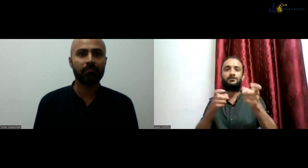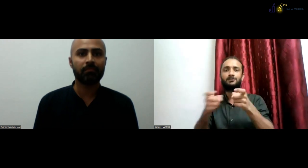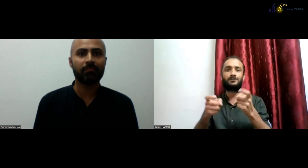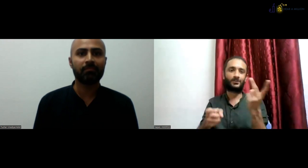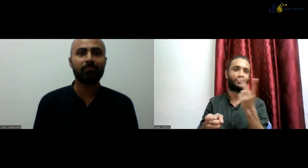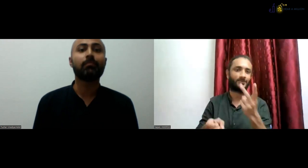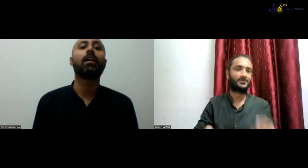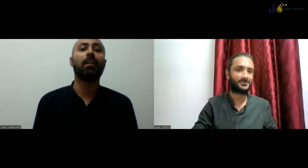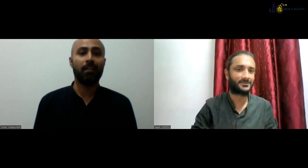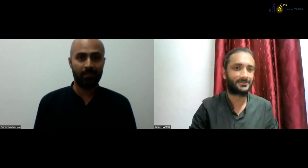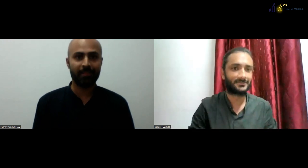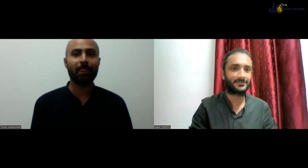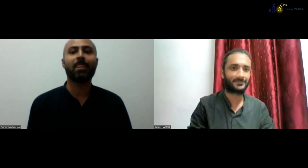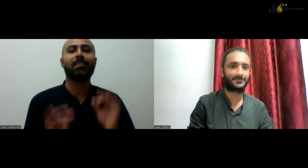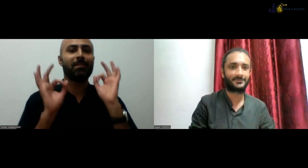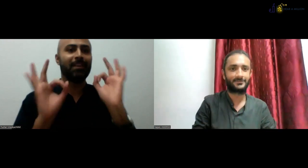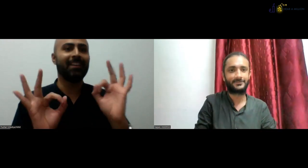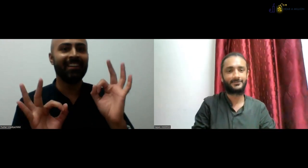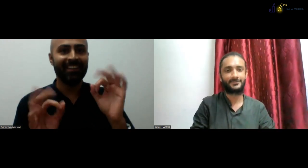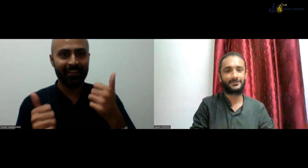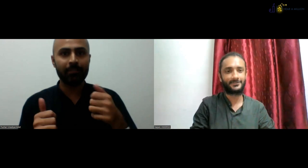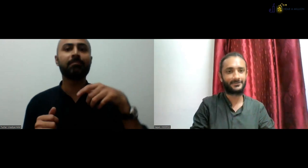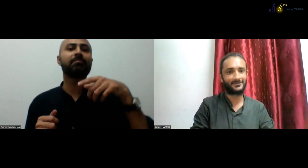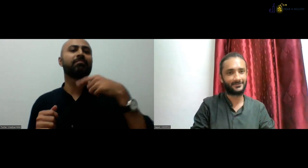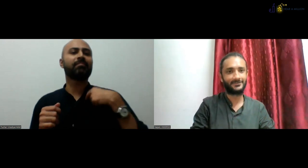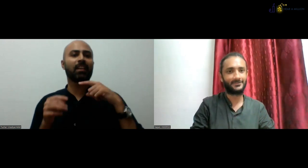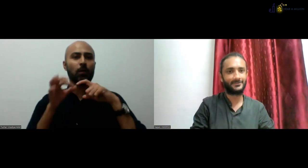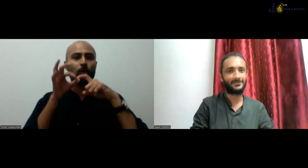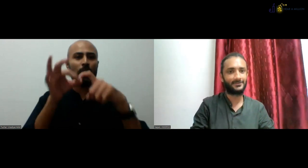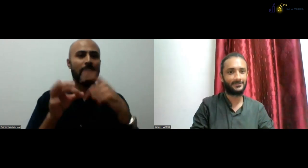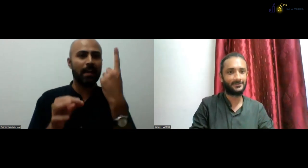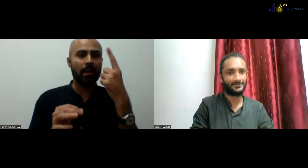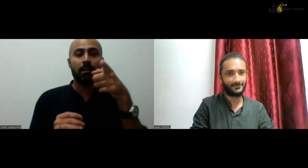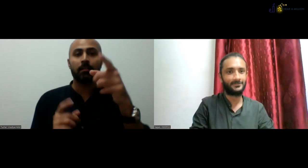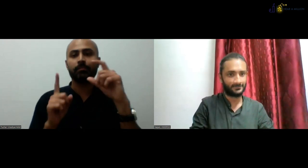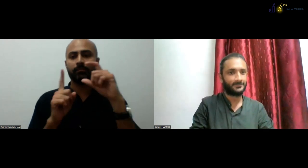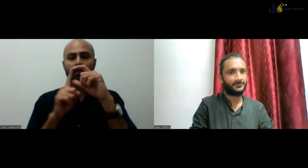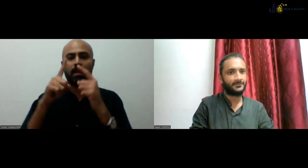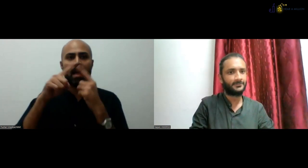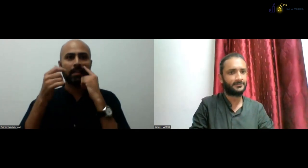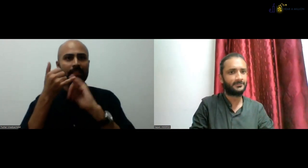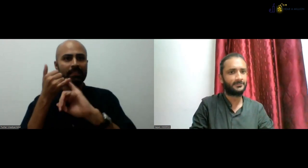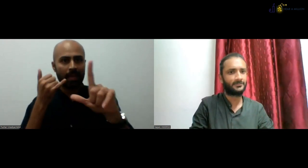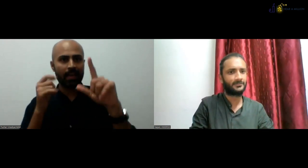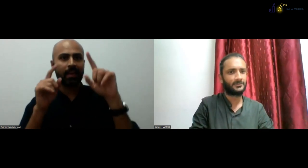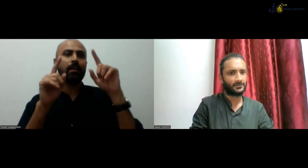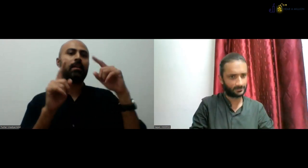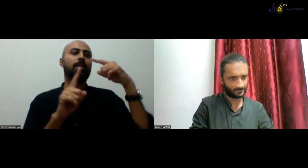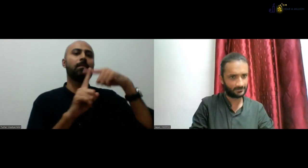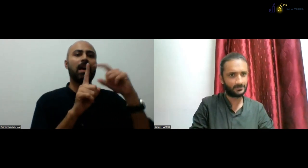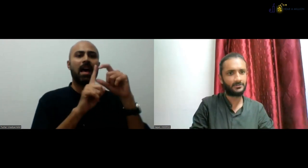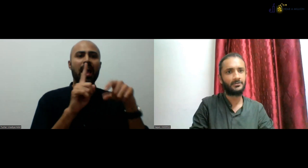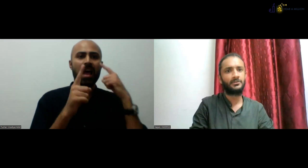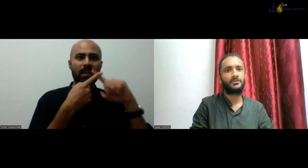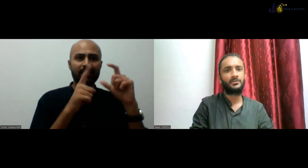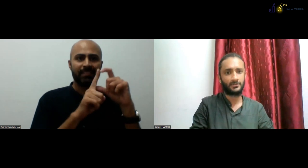I am the ISL teacher as well as the course coordinator. So, have two roles. Oh, that is great. So, the first question which I have